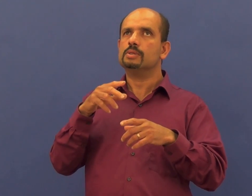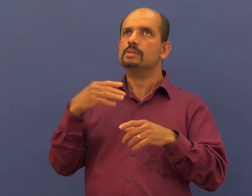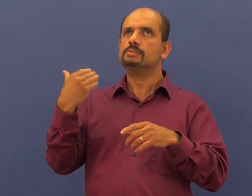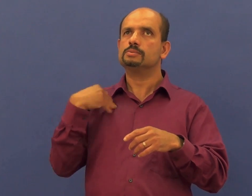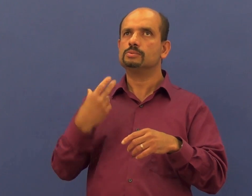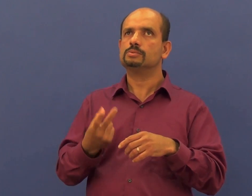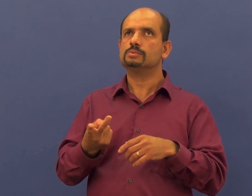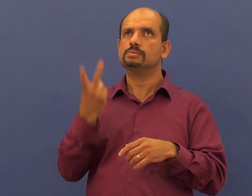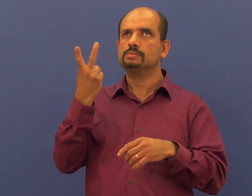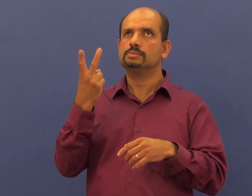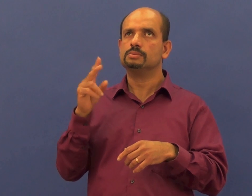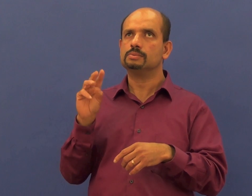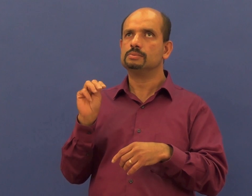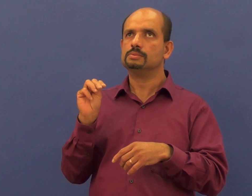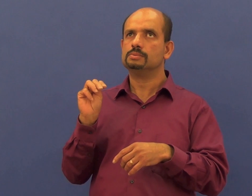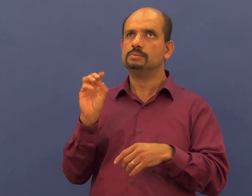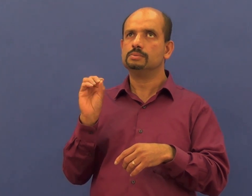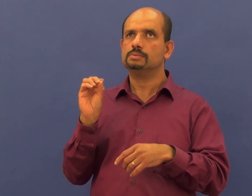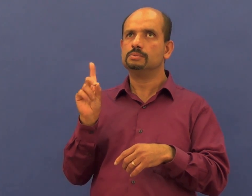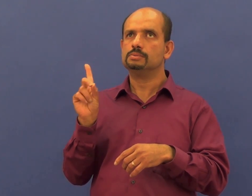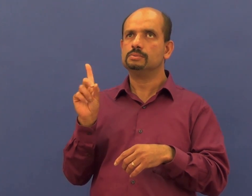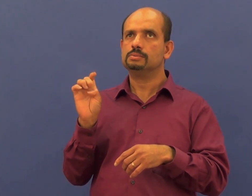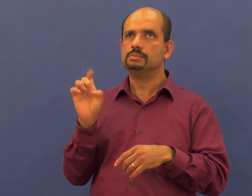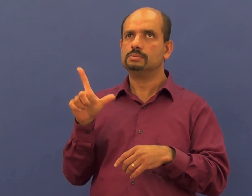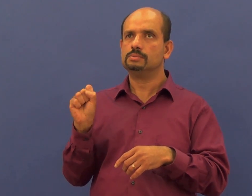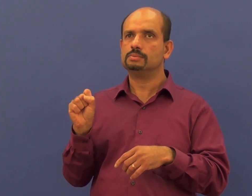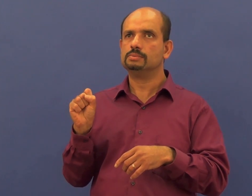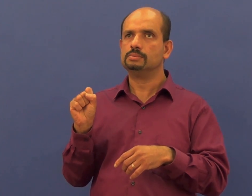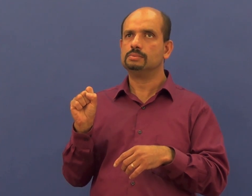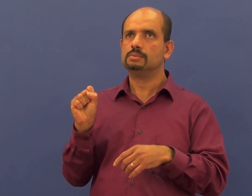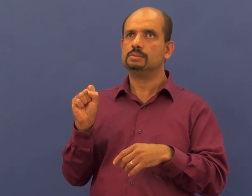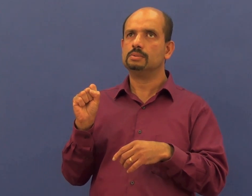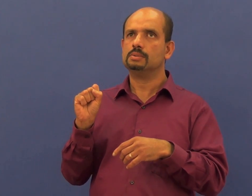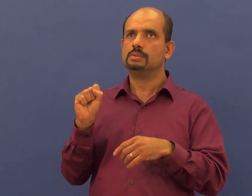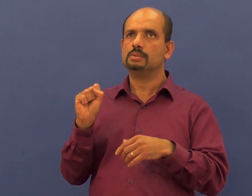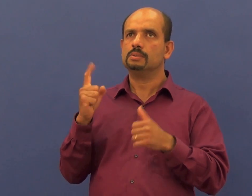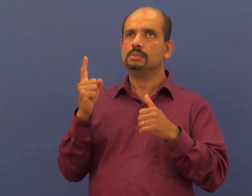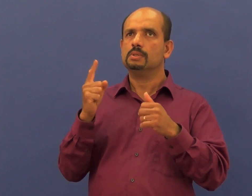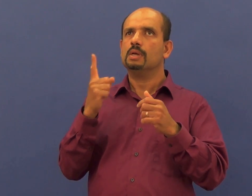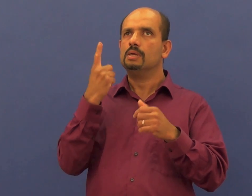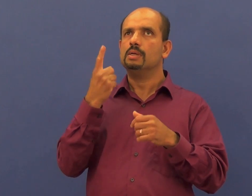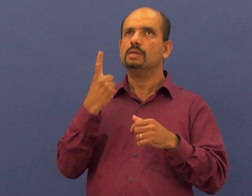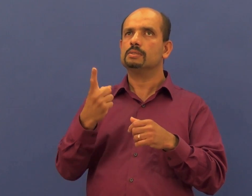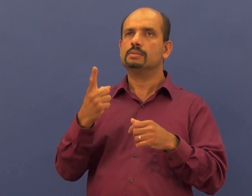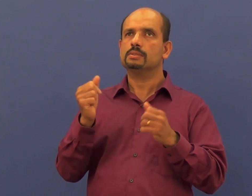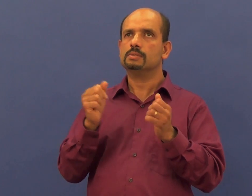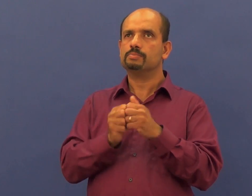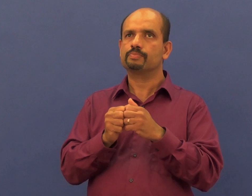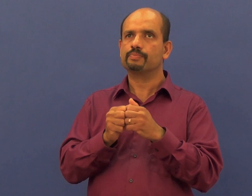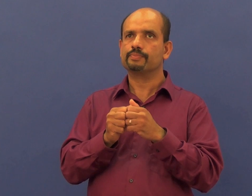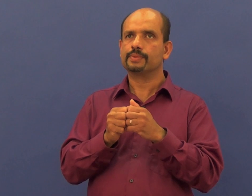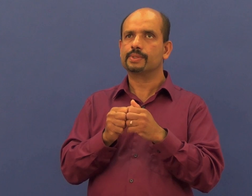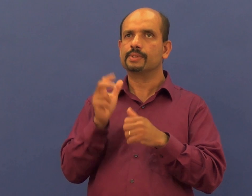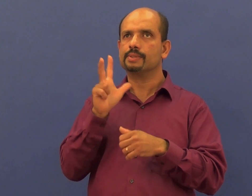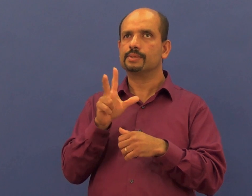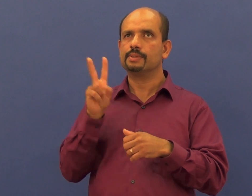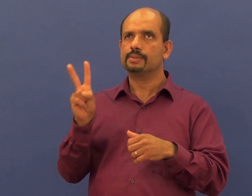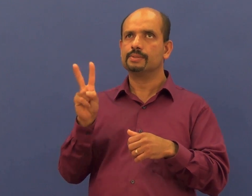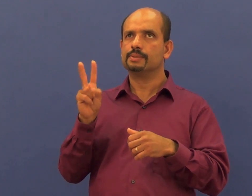The first model I'll discuss has a 32-cell display with a Braille keyboard. It also has a